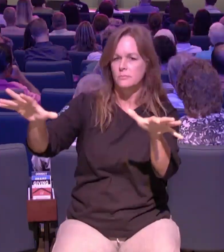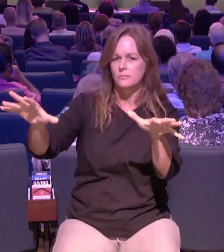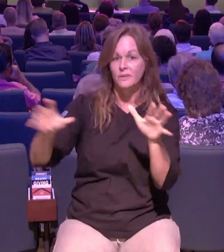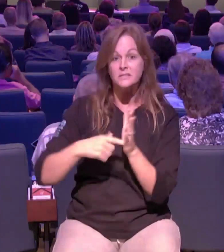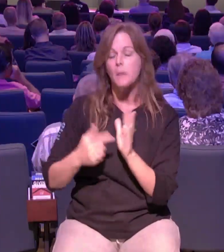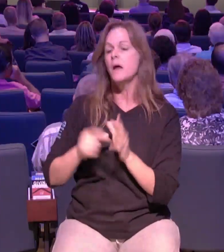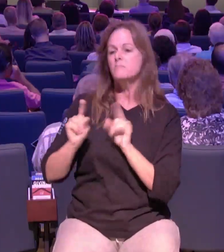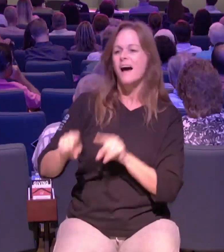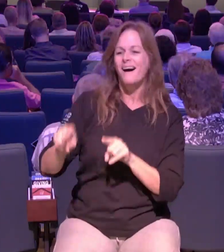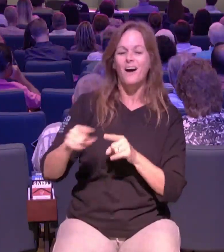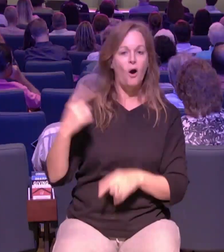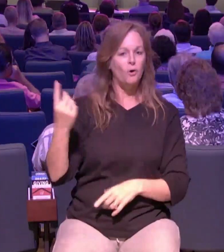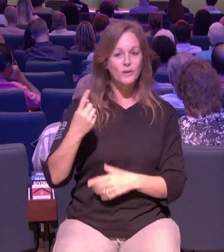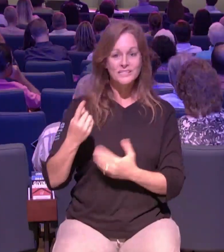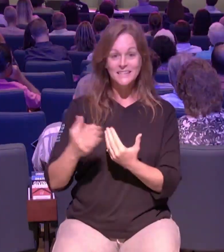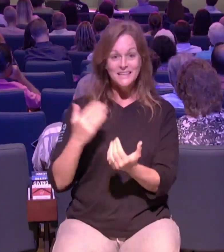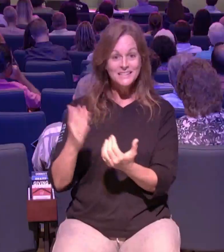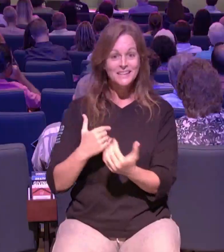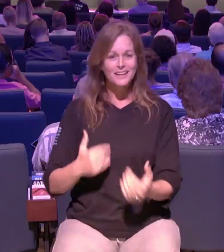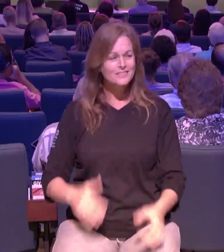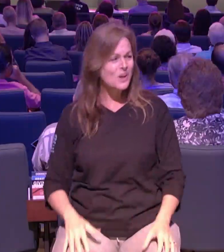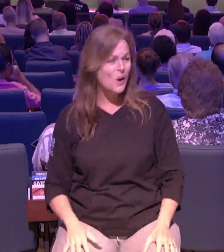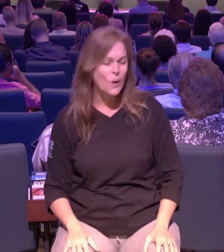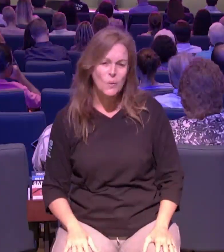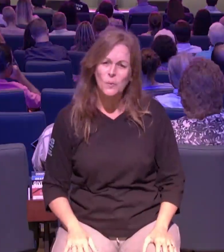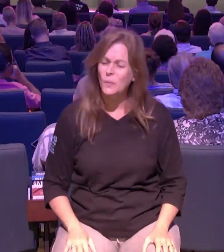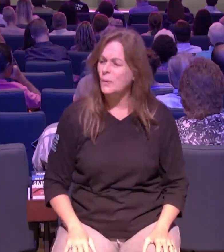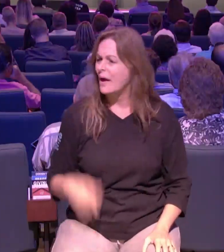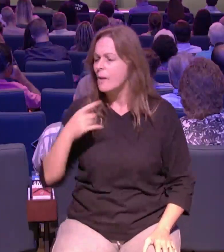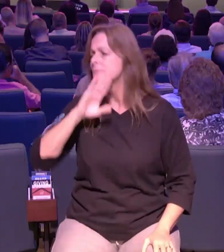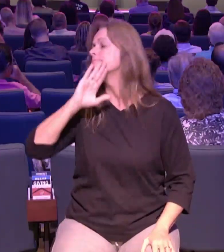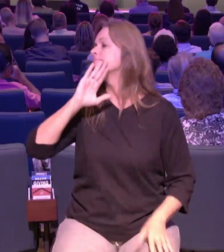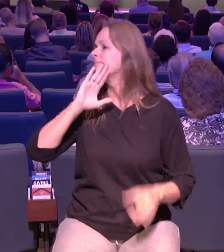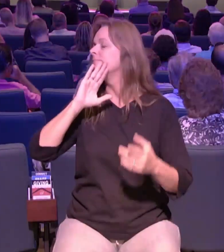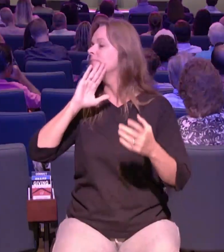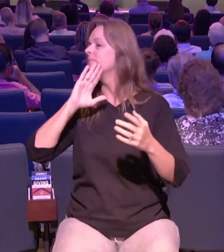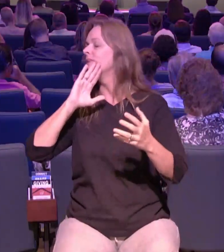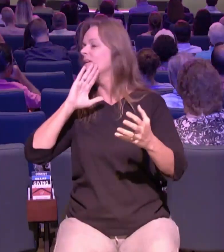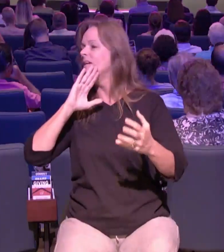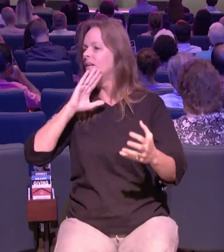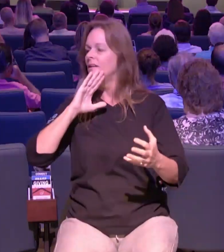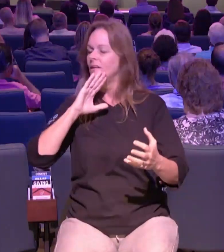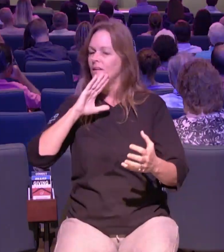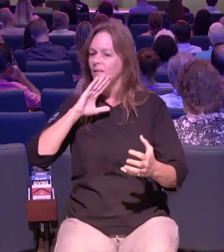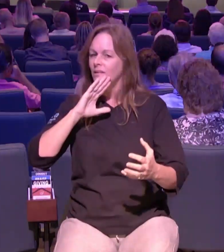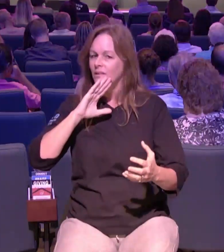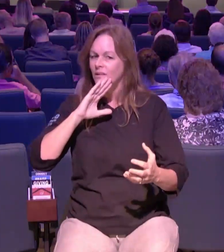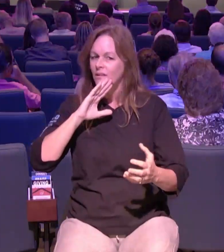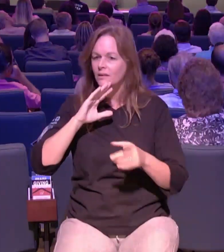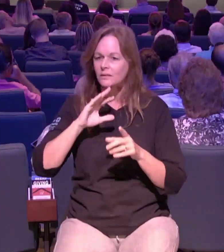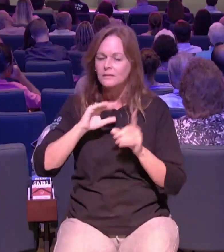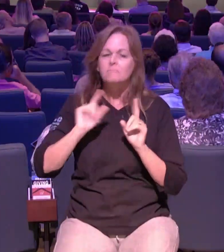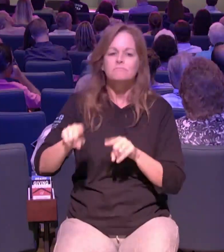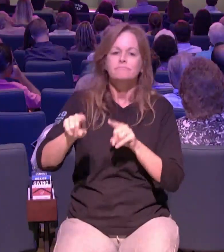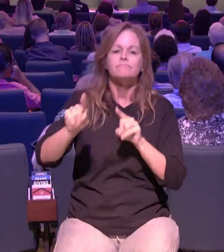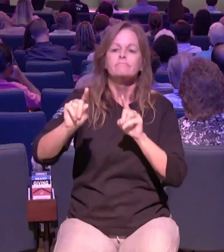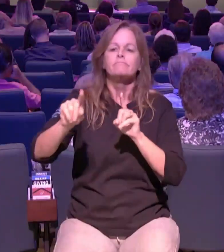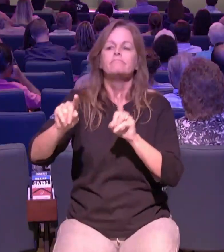you're going to there's going to be lots of reasons for you not to follow through on serving because these guys all have valid reasons because when you serve